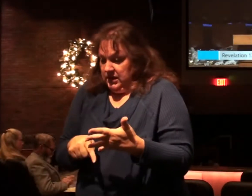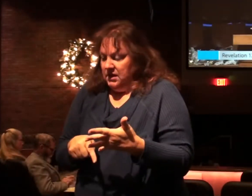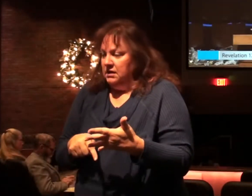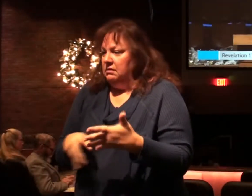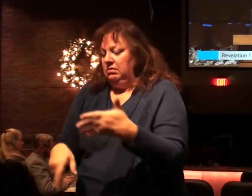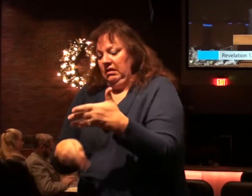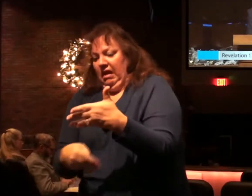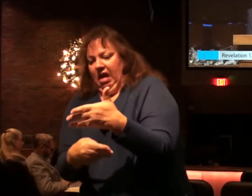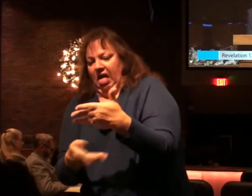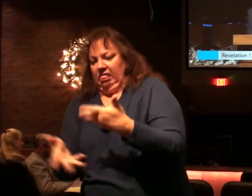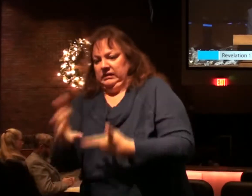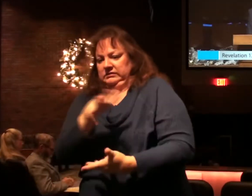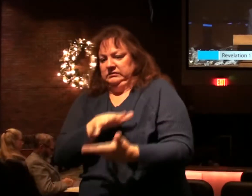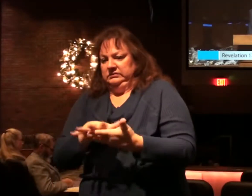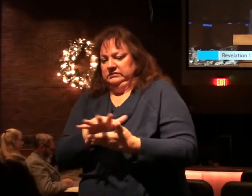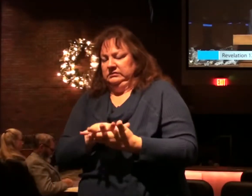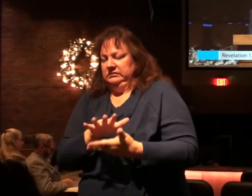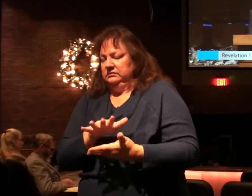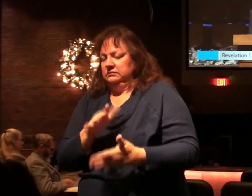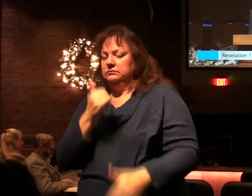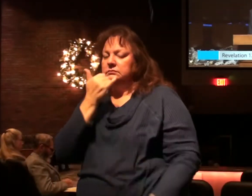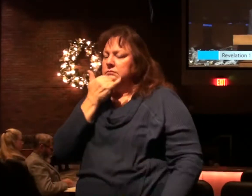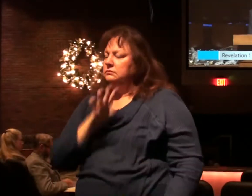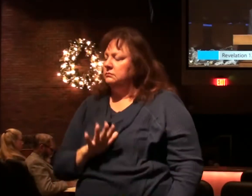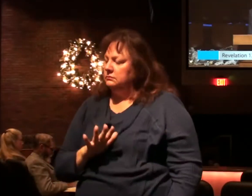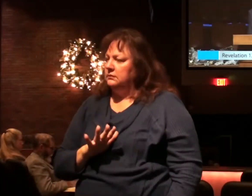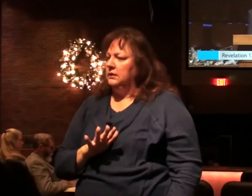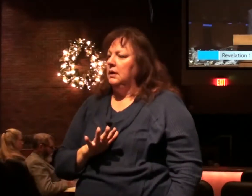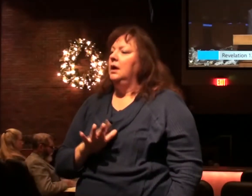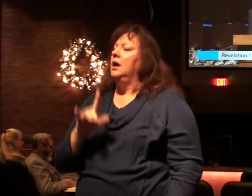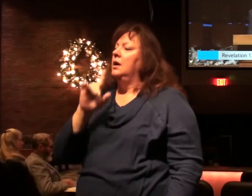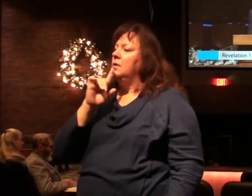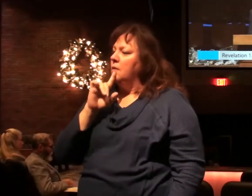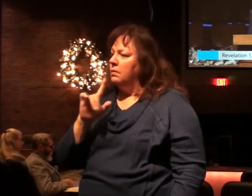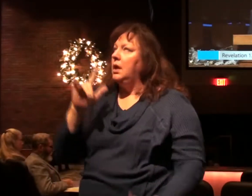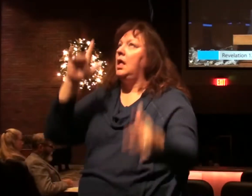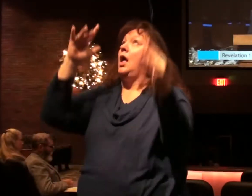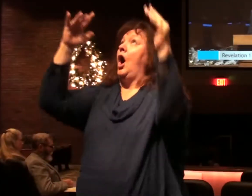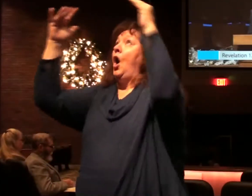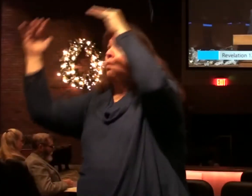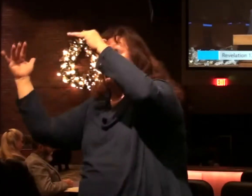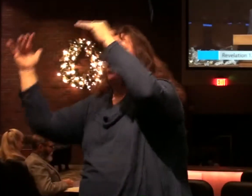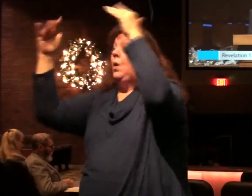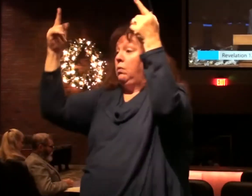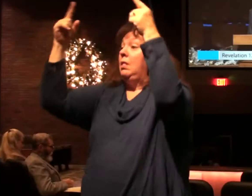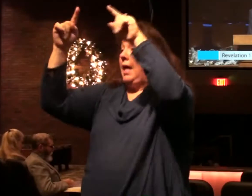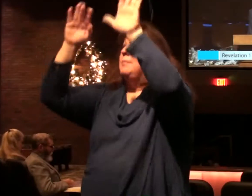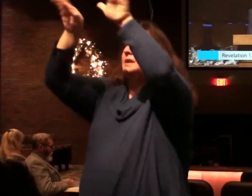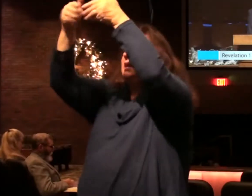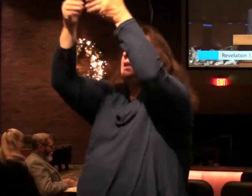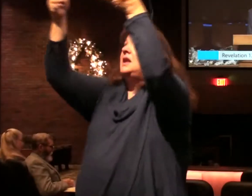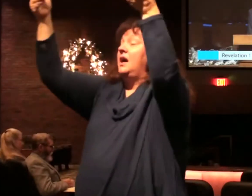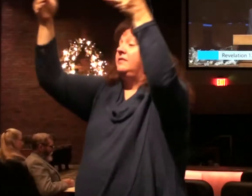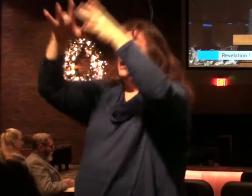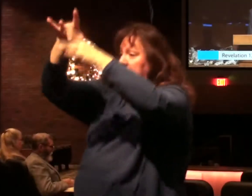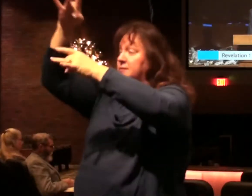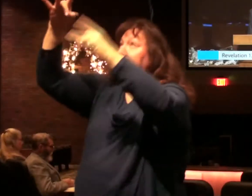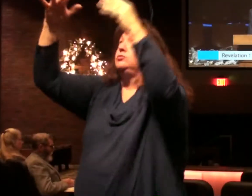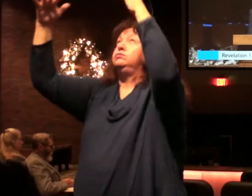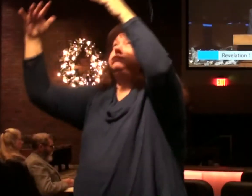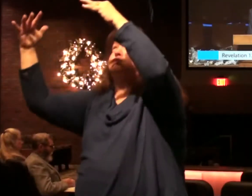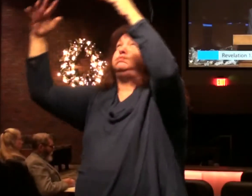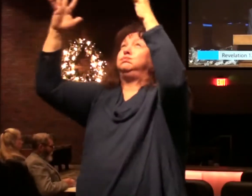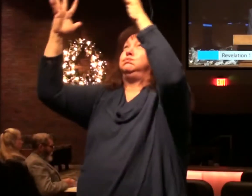all kinds of things into these passages. I take it there will be a literal war in heaven. Spiritual conflict.